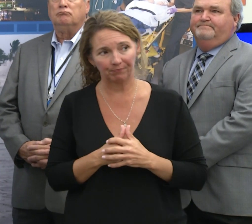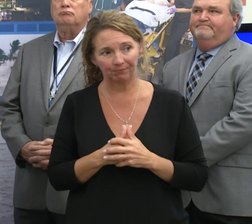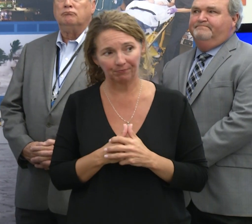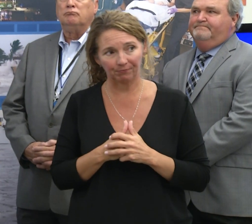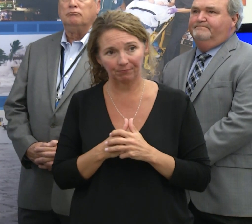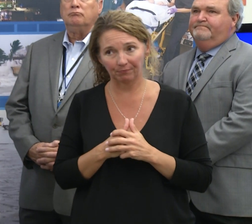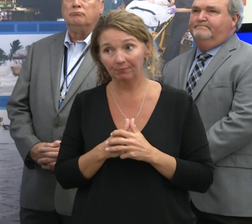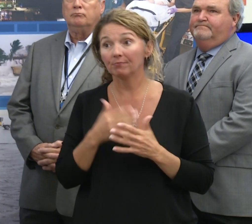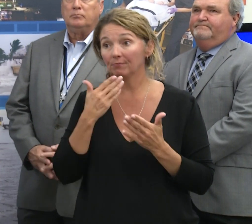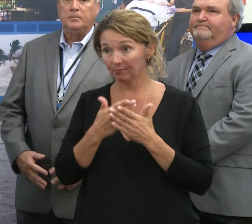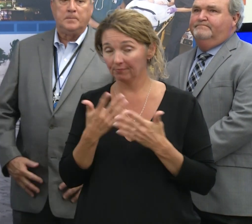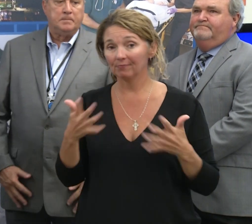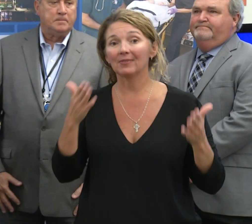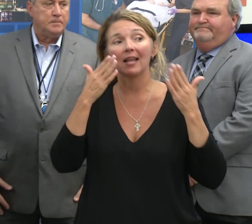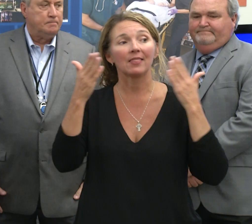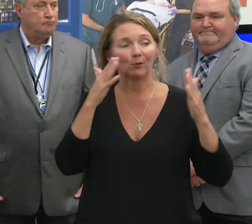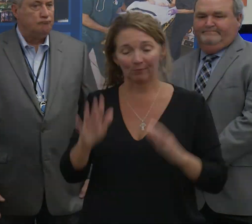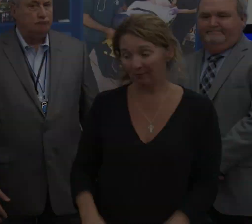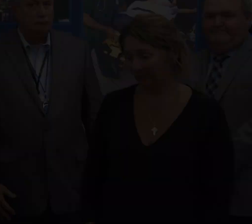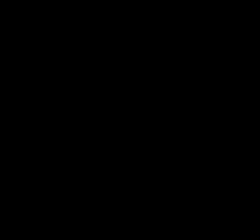Okay. Thanks everybody.